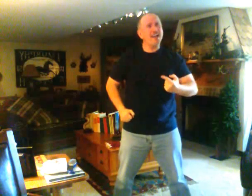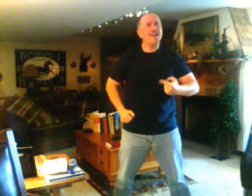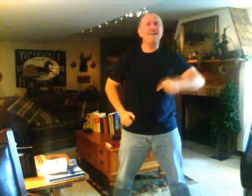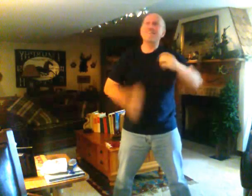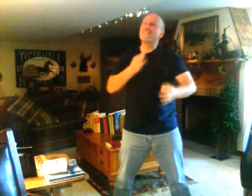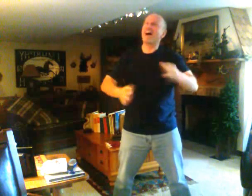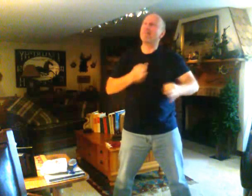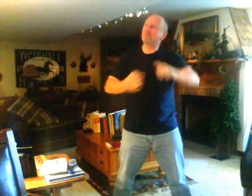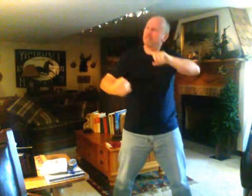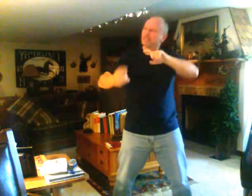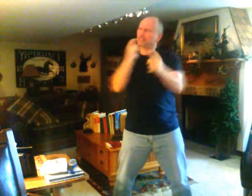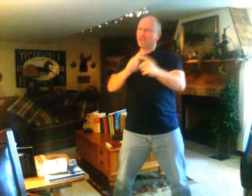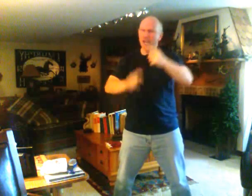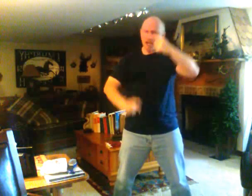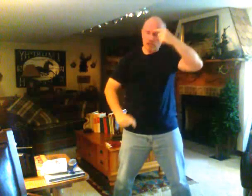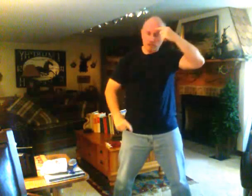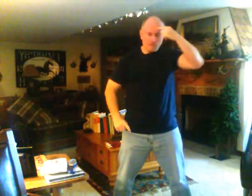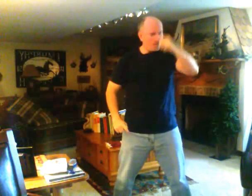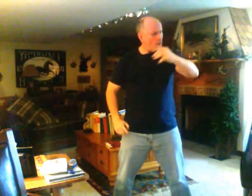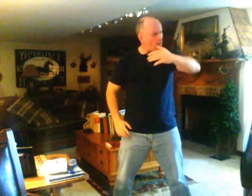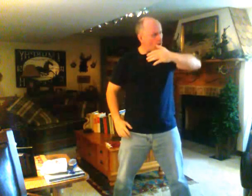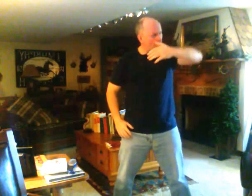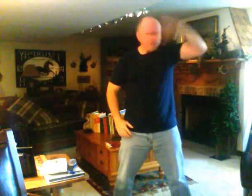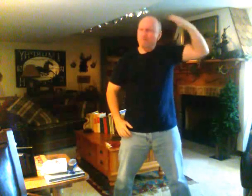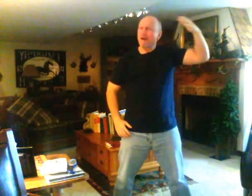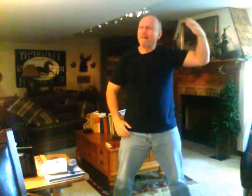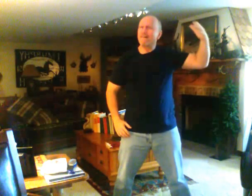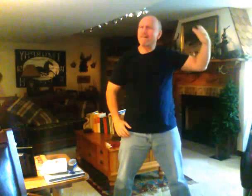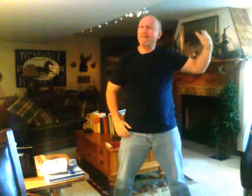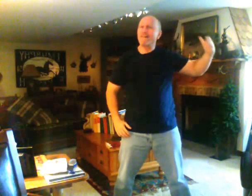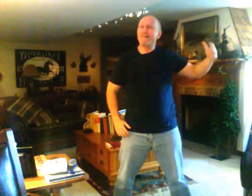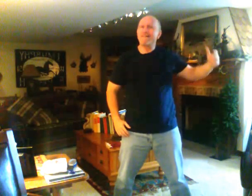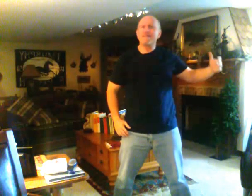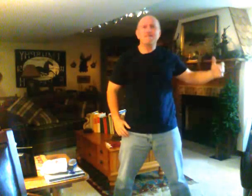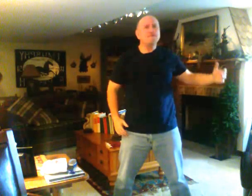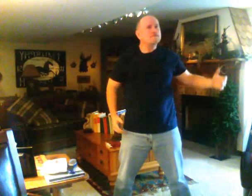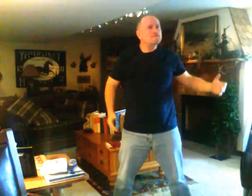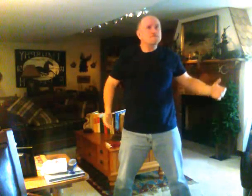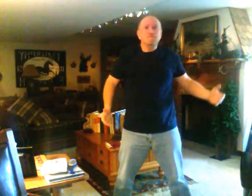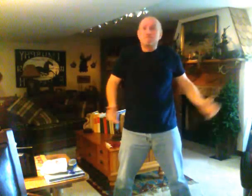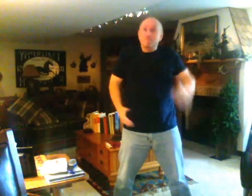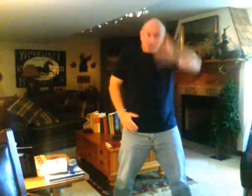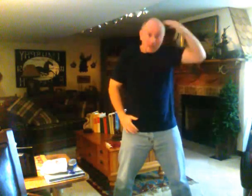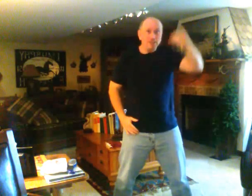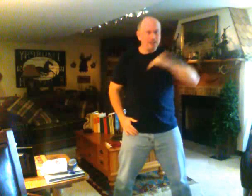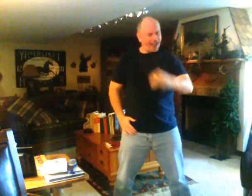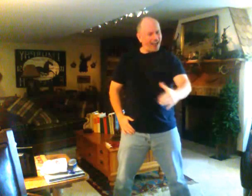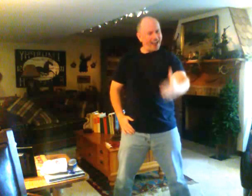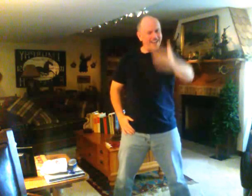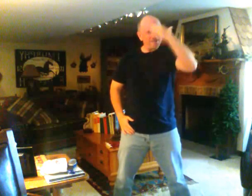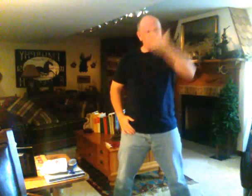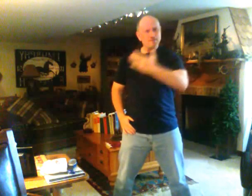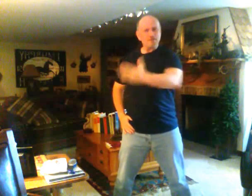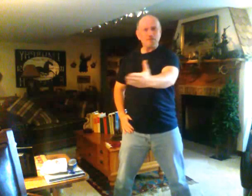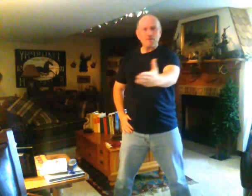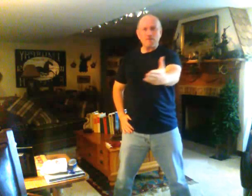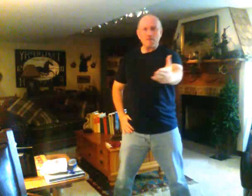if I've been changed for the better, because I knew you.